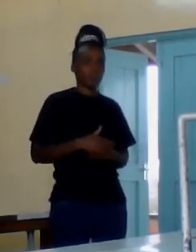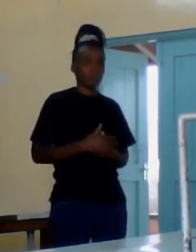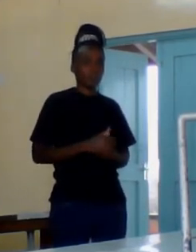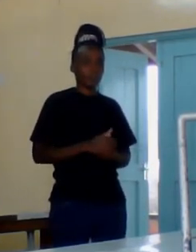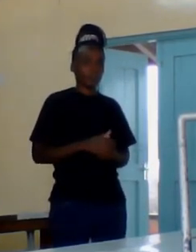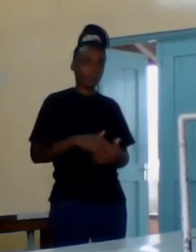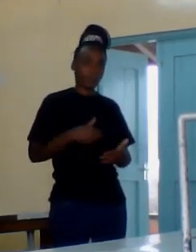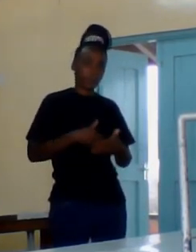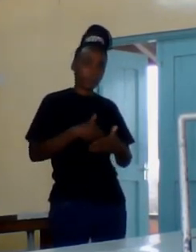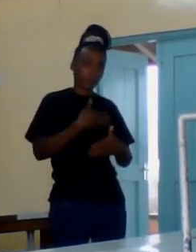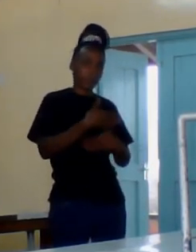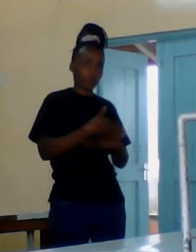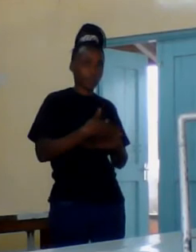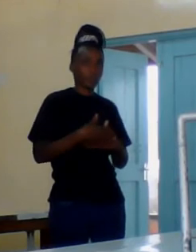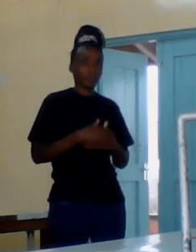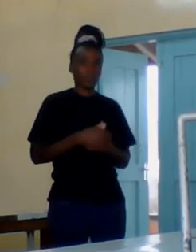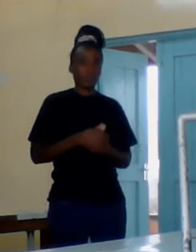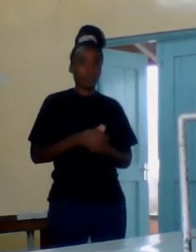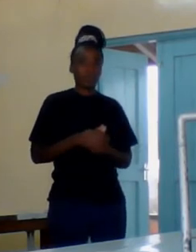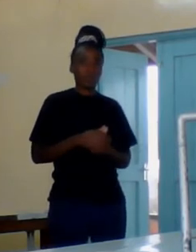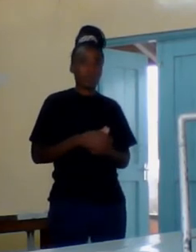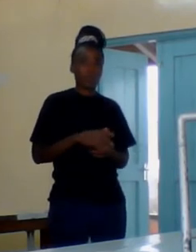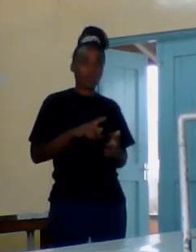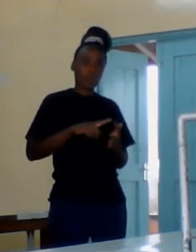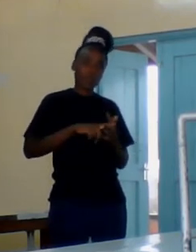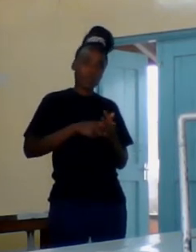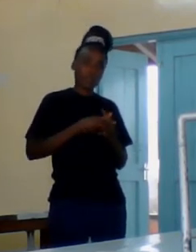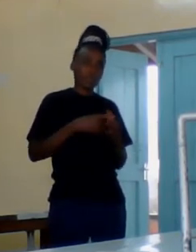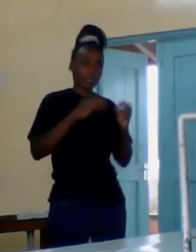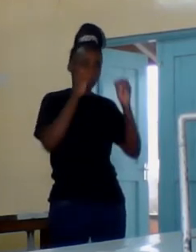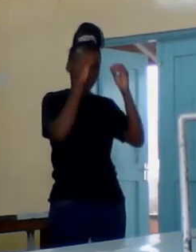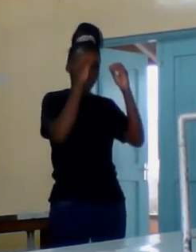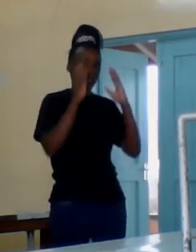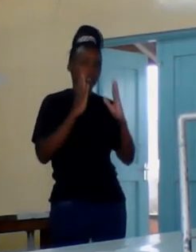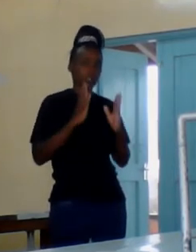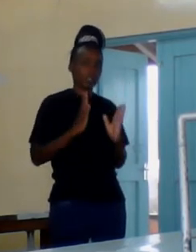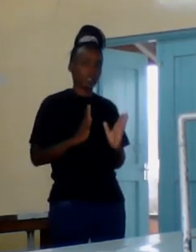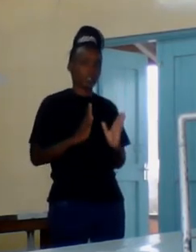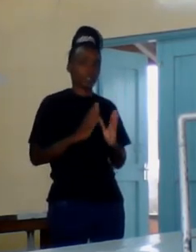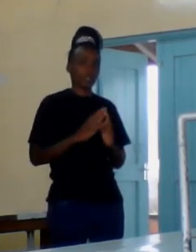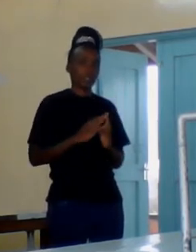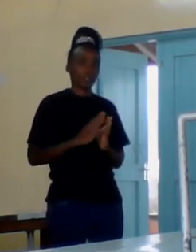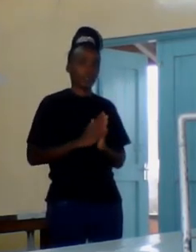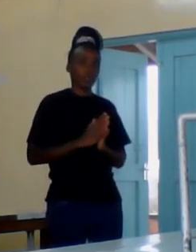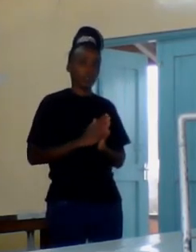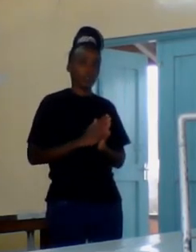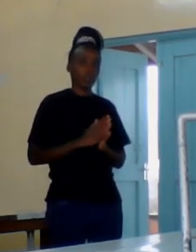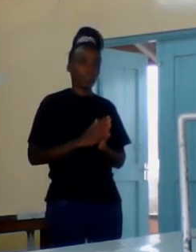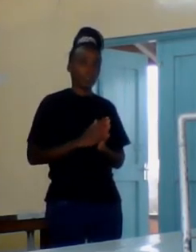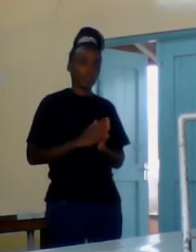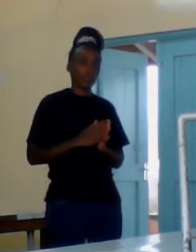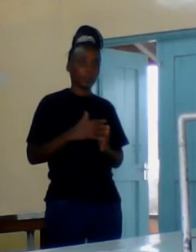she started teaching us and also she told us that she wanted to us a story